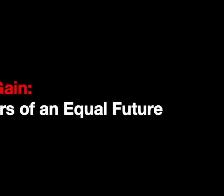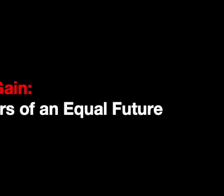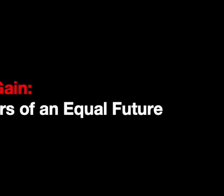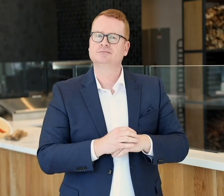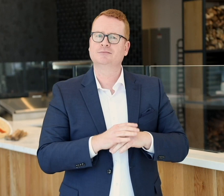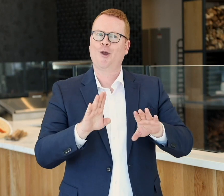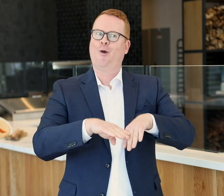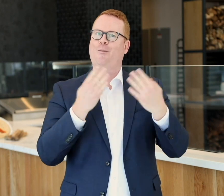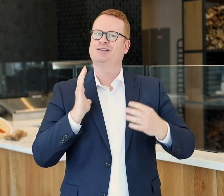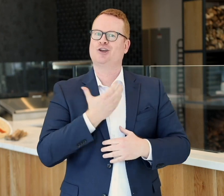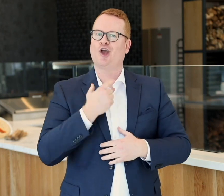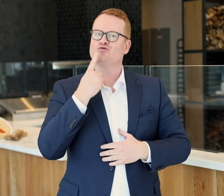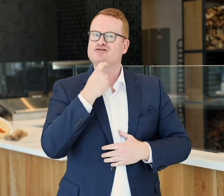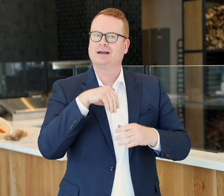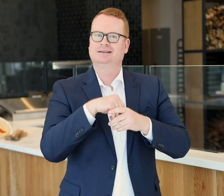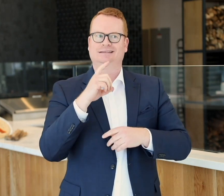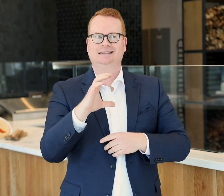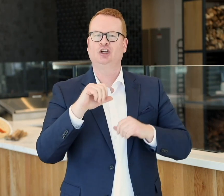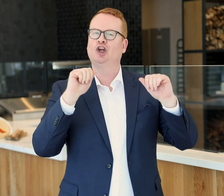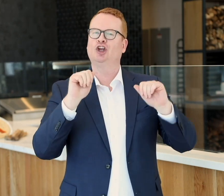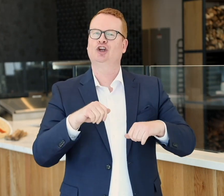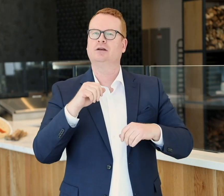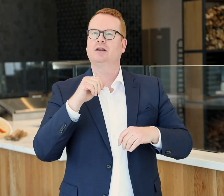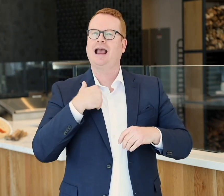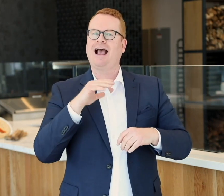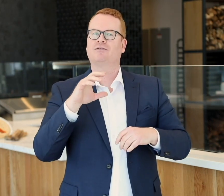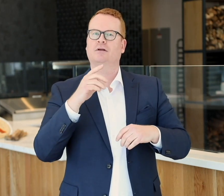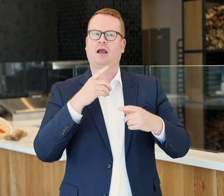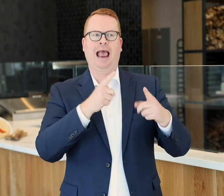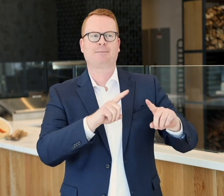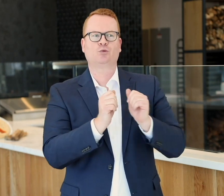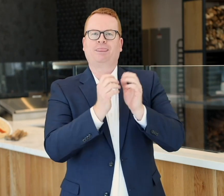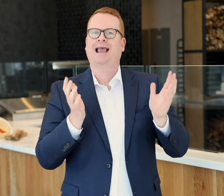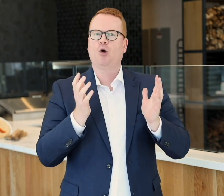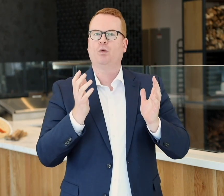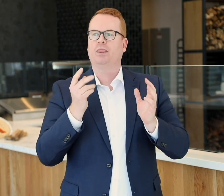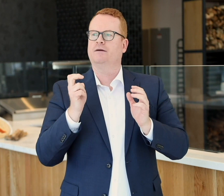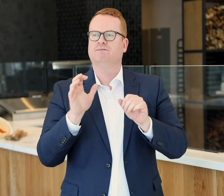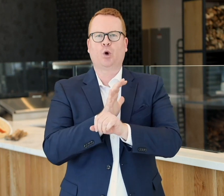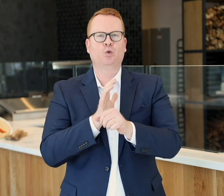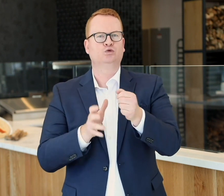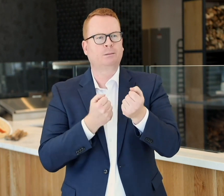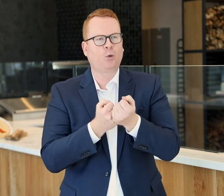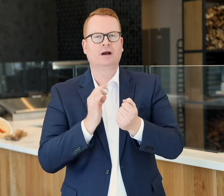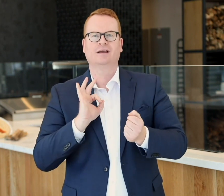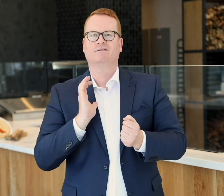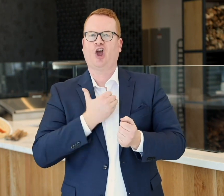Opening our restaurant in DC couldn't have happened without the wholehearted support of